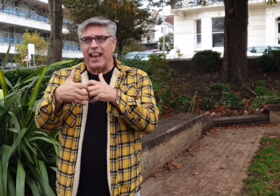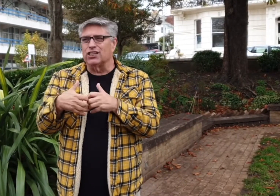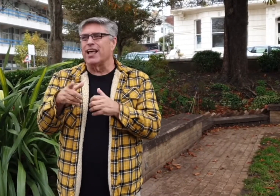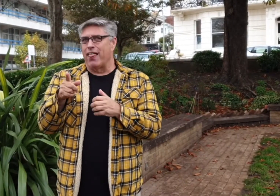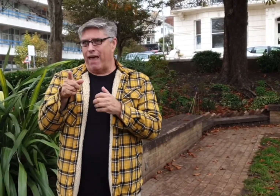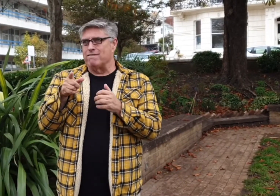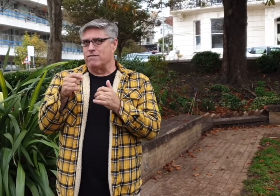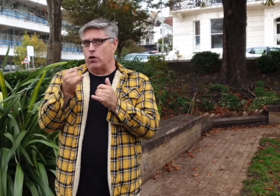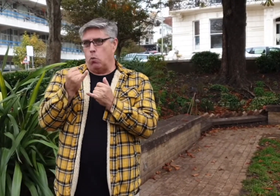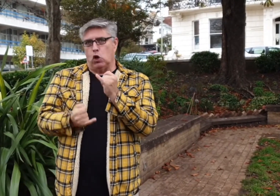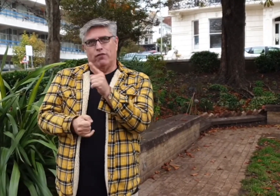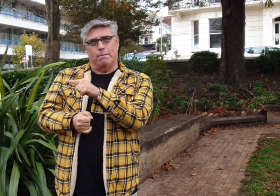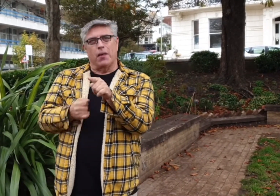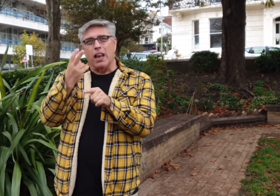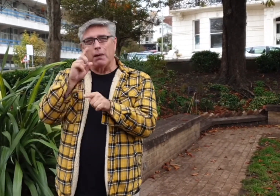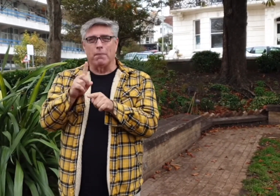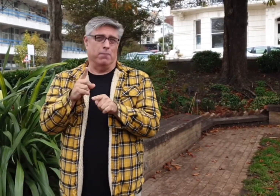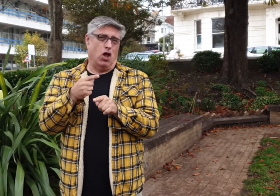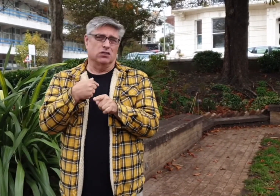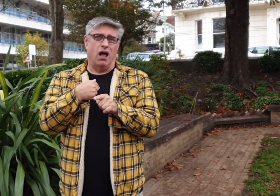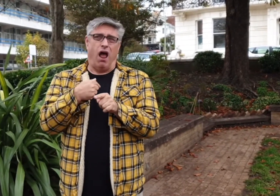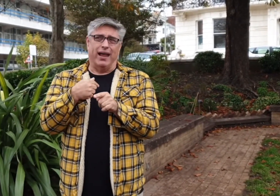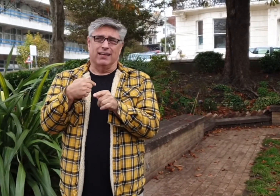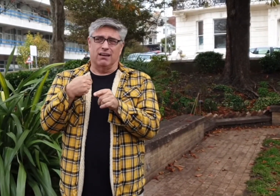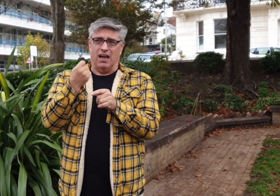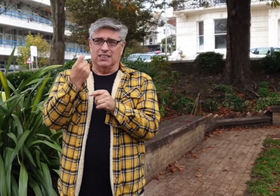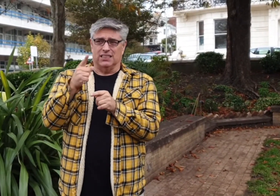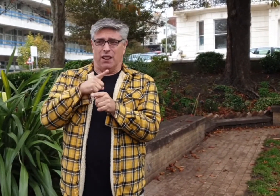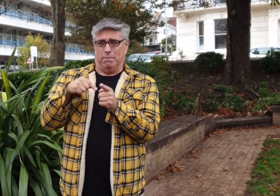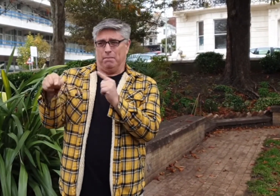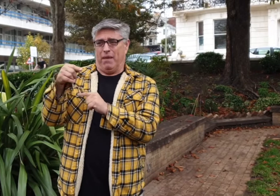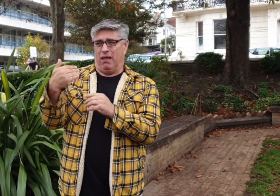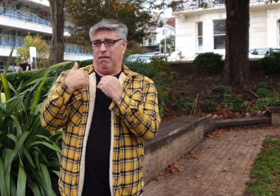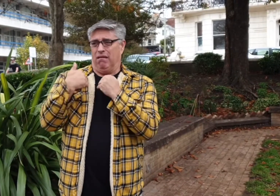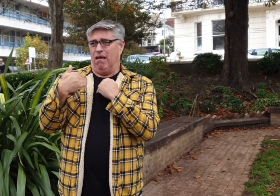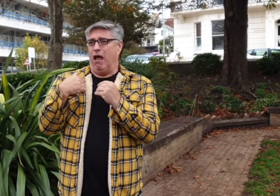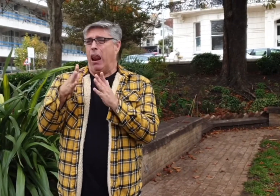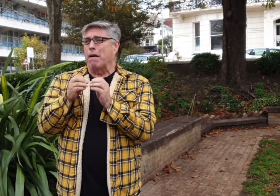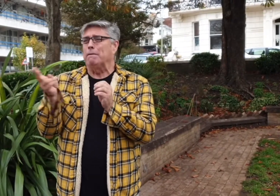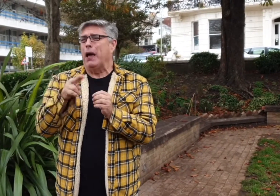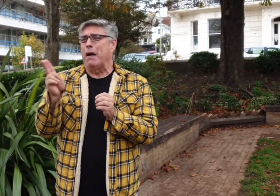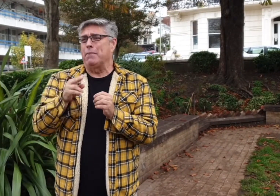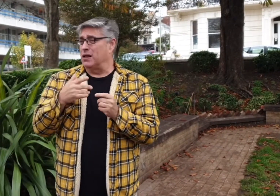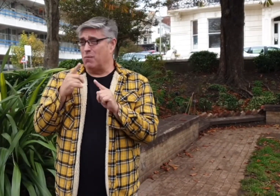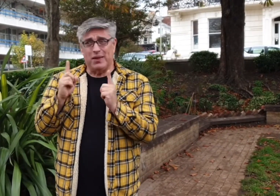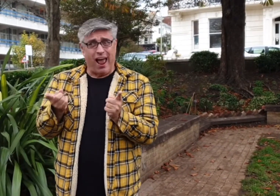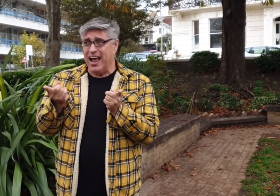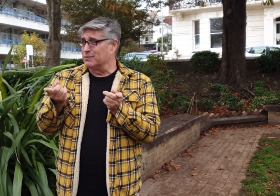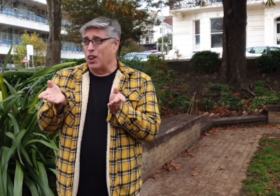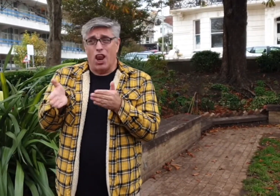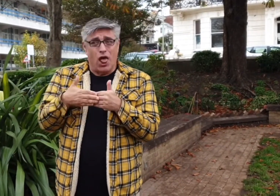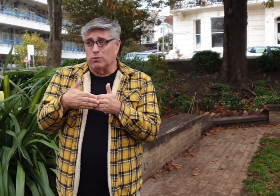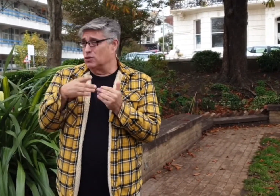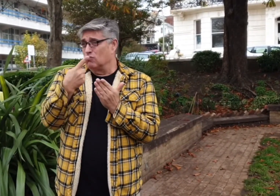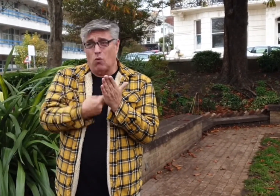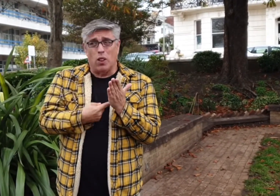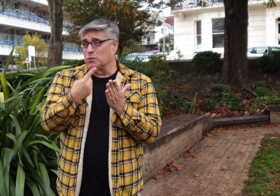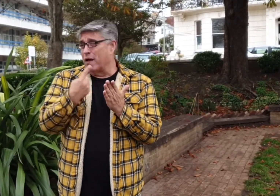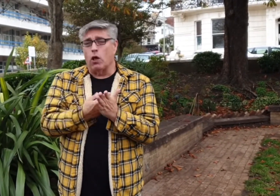community that hearing people might have through using the telephone or meeting up face to face. So I've had quite a lot of